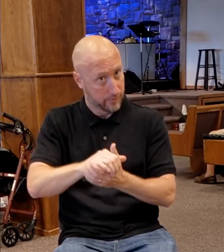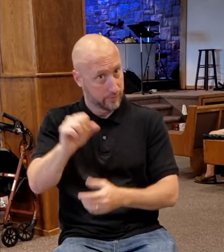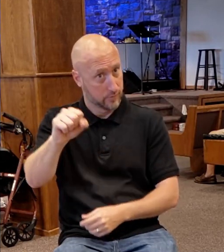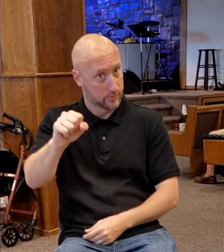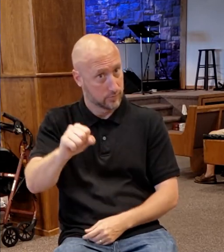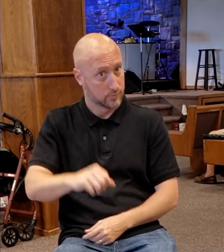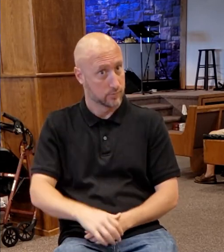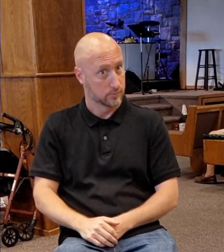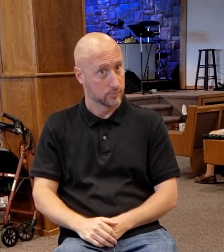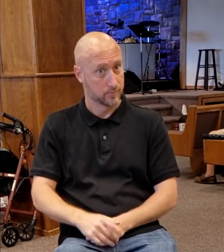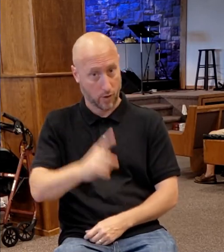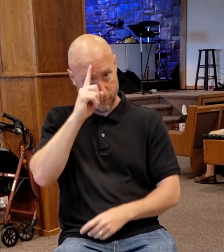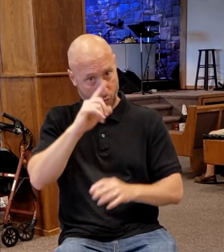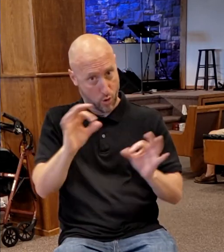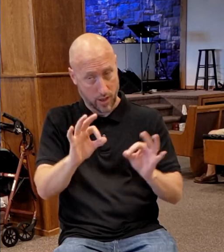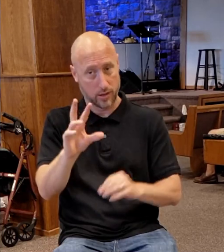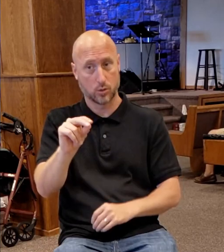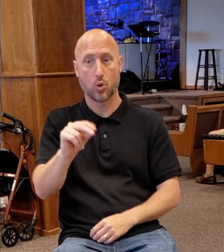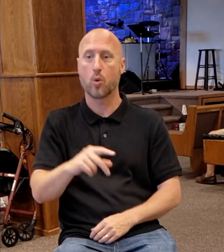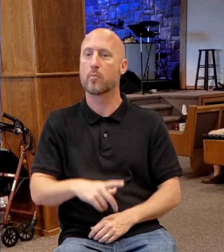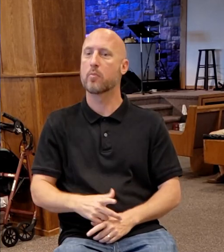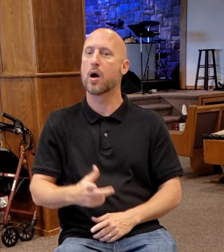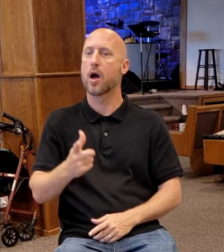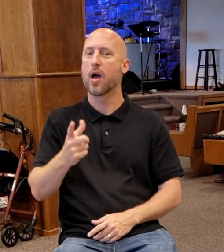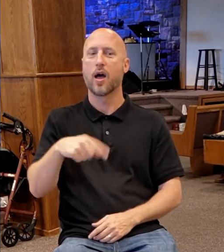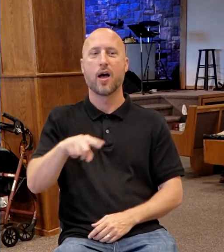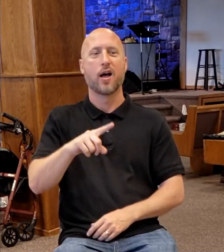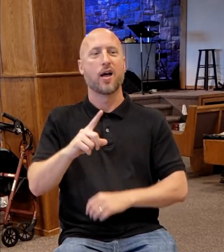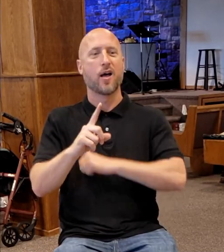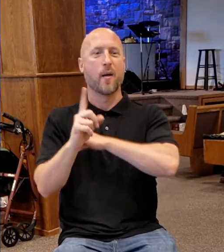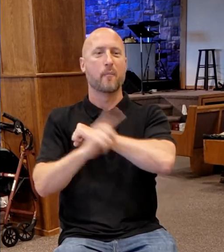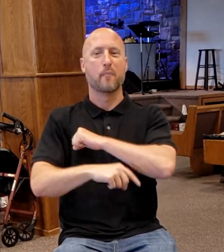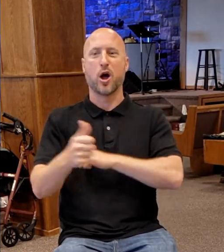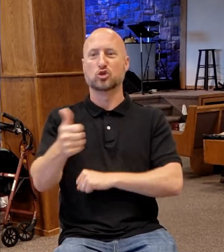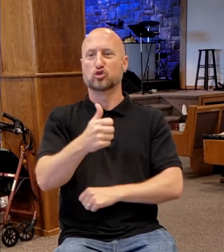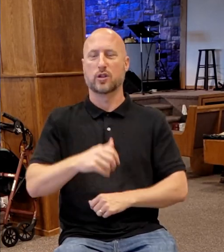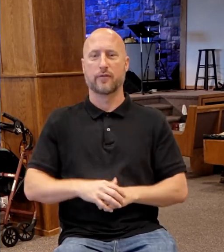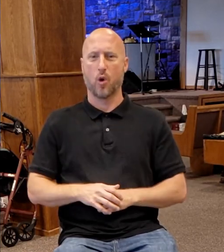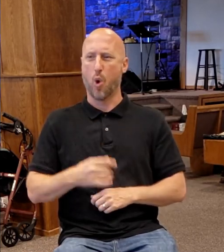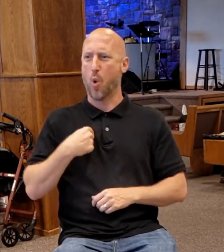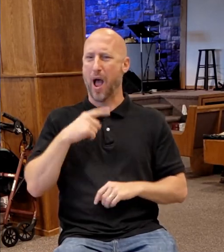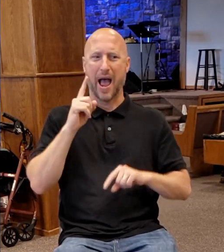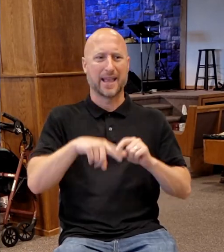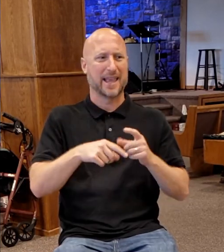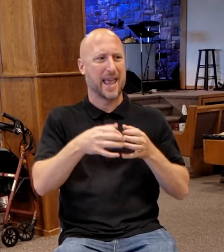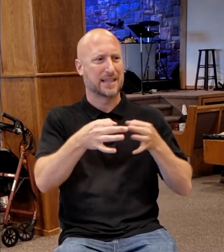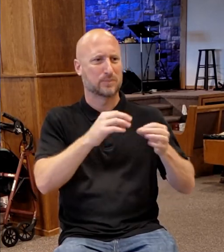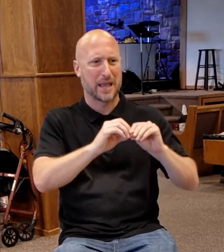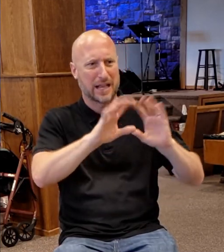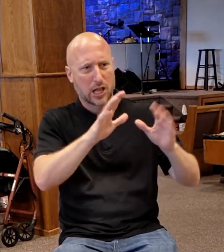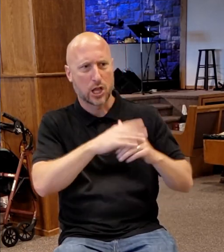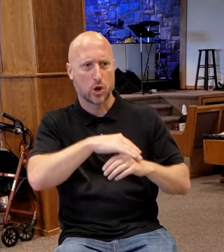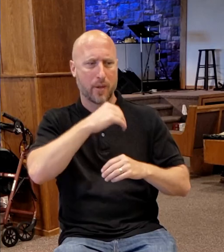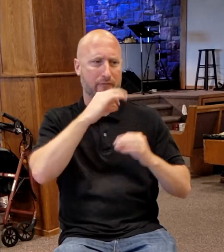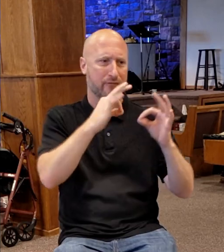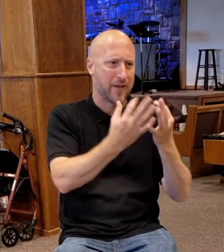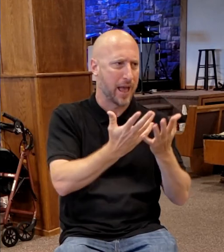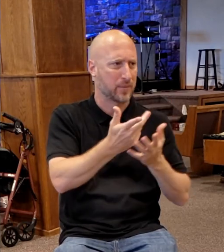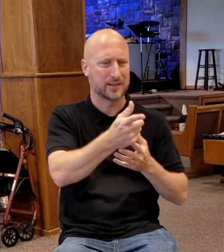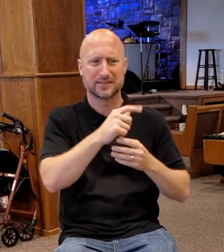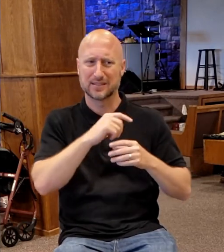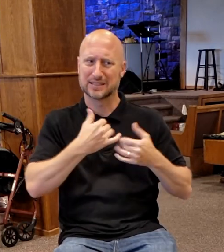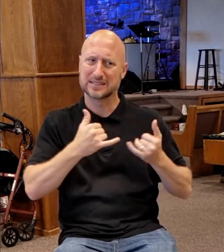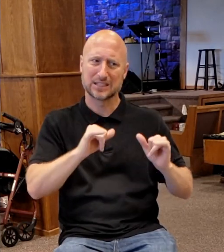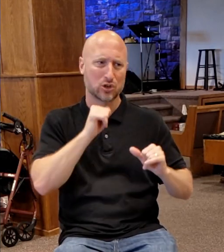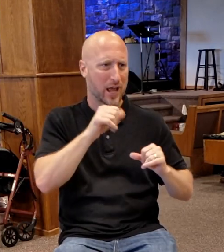punish yourself when you feel like I can't reach my kids. I can't reach my parents. I can't reach my brothers and sisters. I can't reach the people I work with or go to school